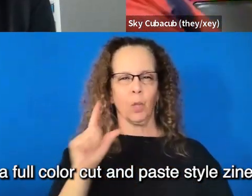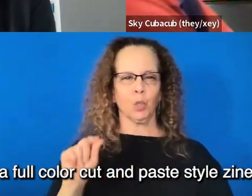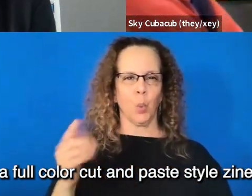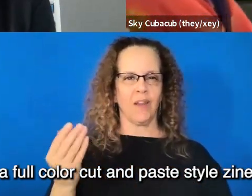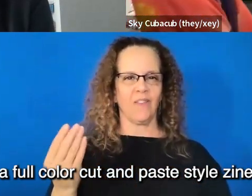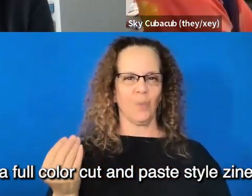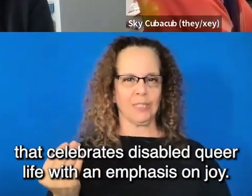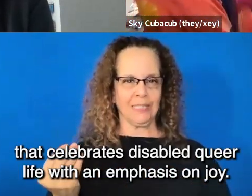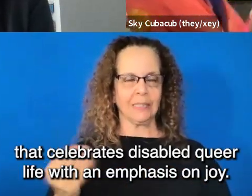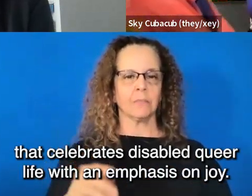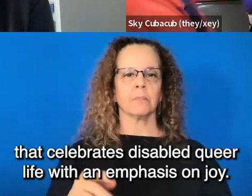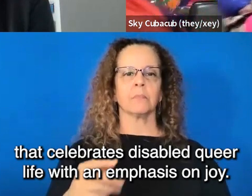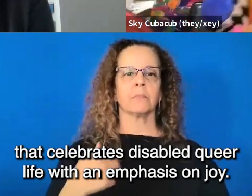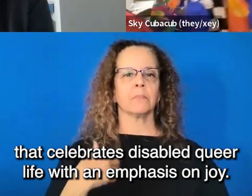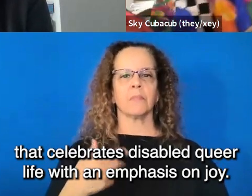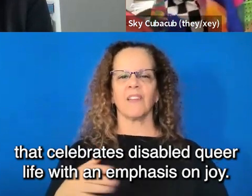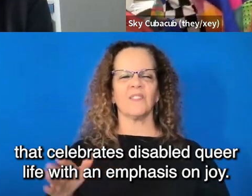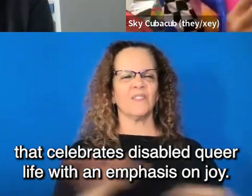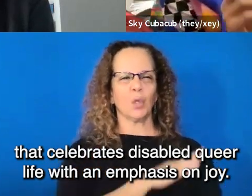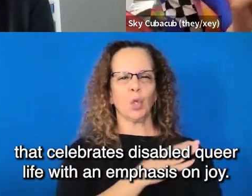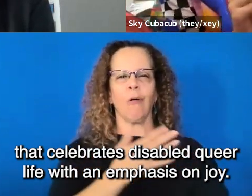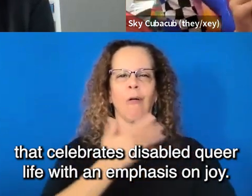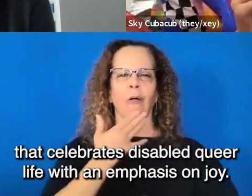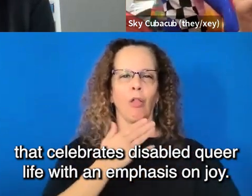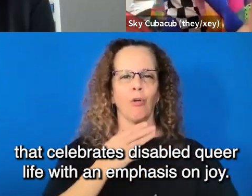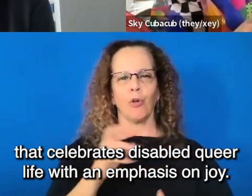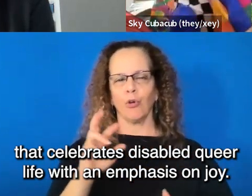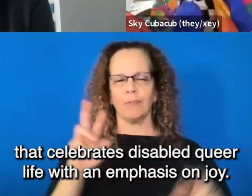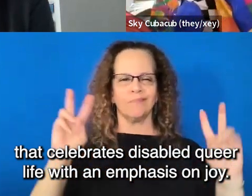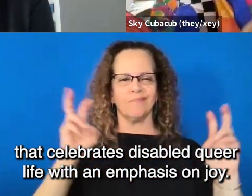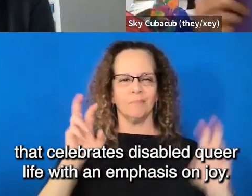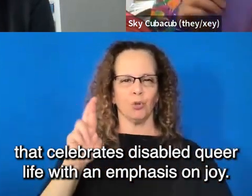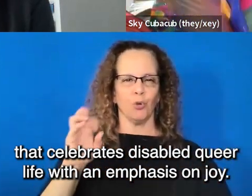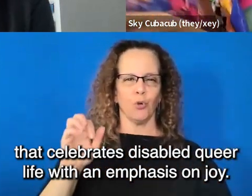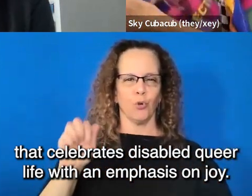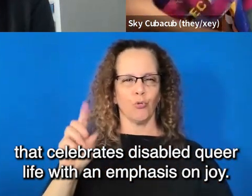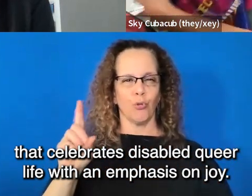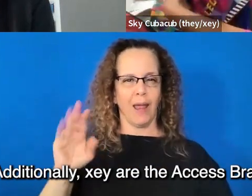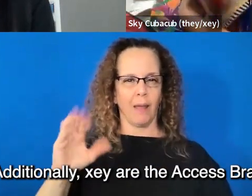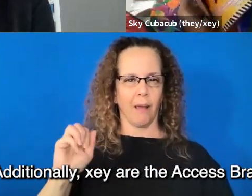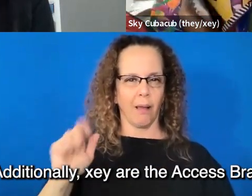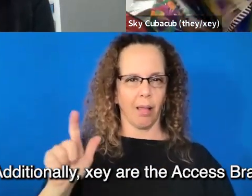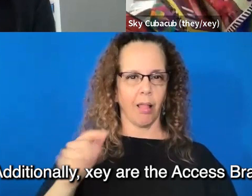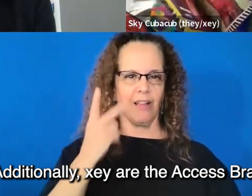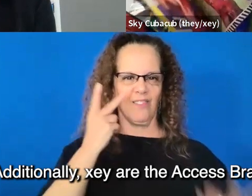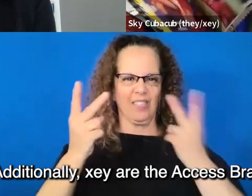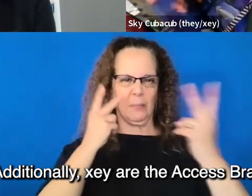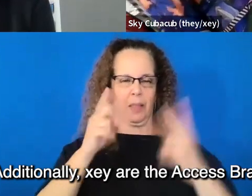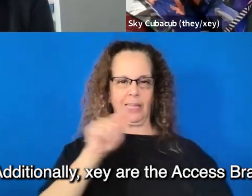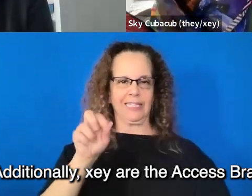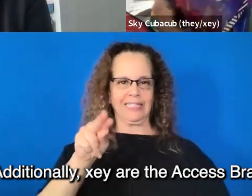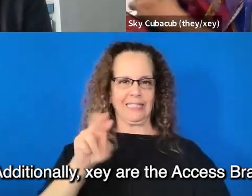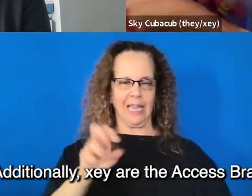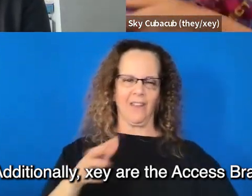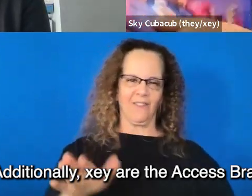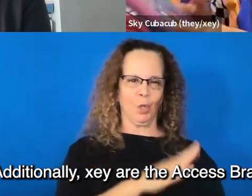-paste style zine that celebrates disabled queer life with an emphasis on joy. Additionally, they are the